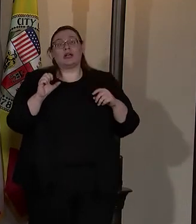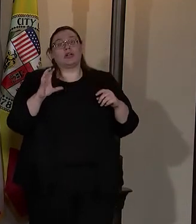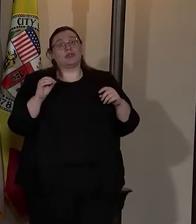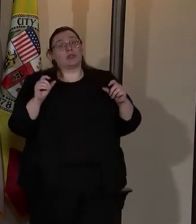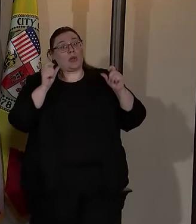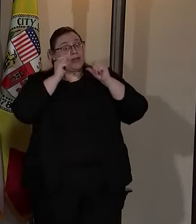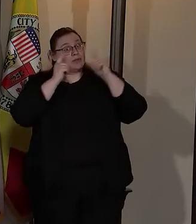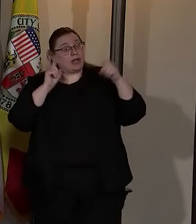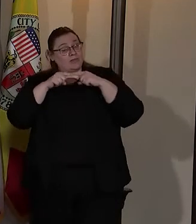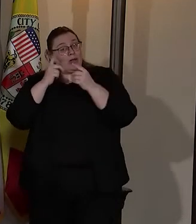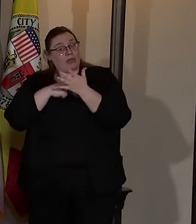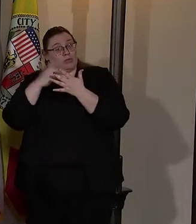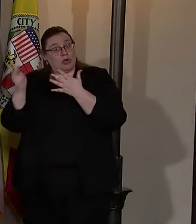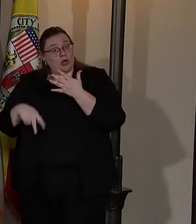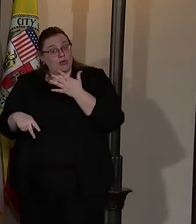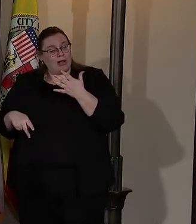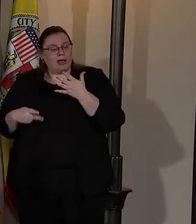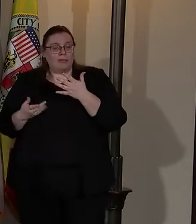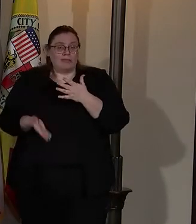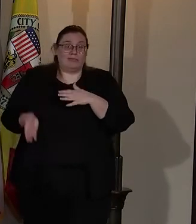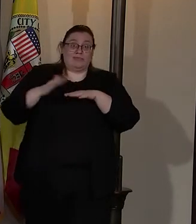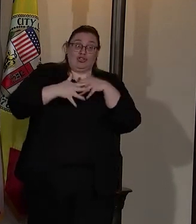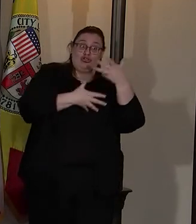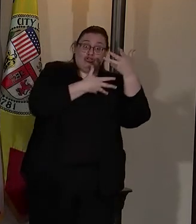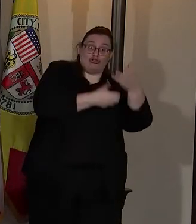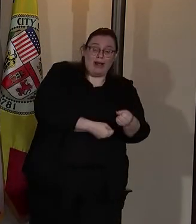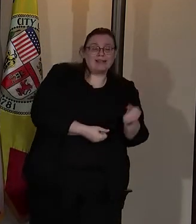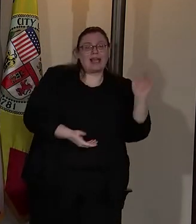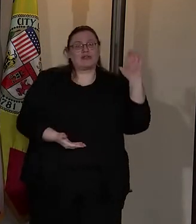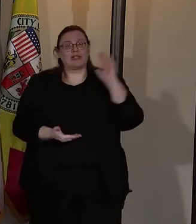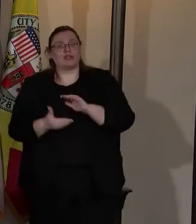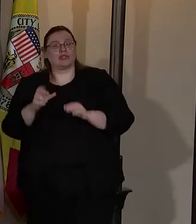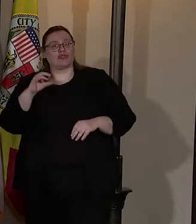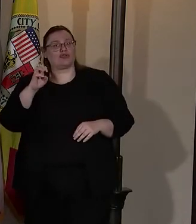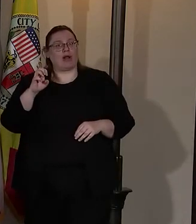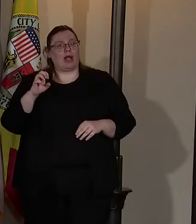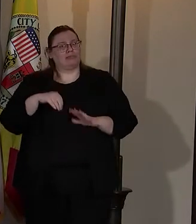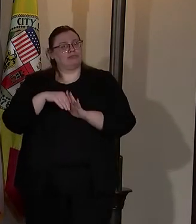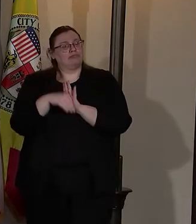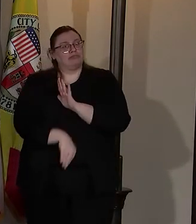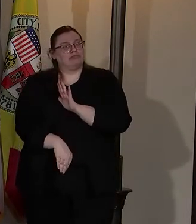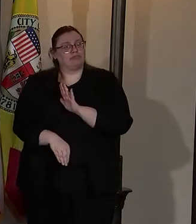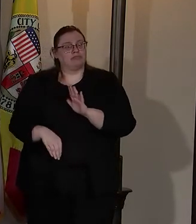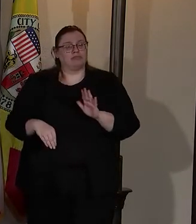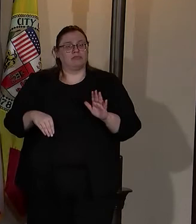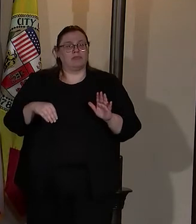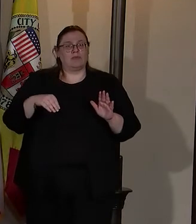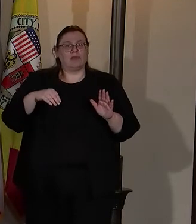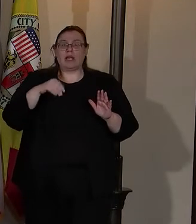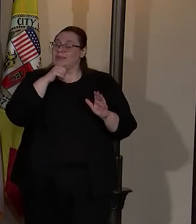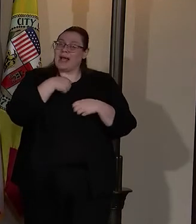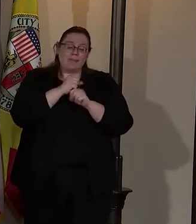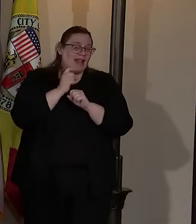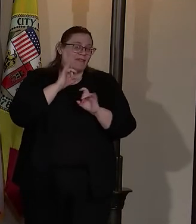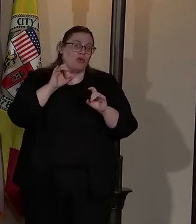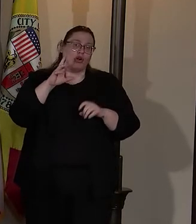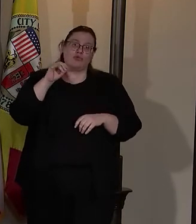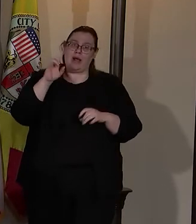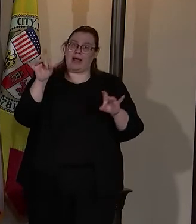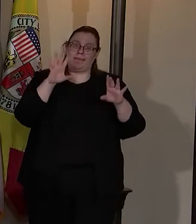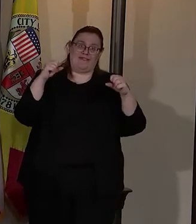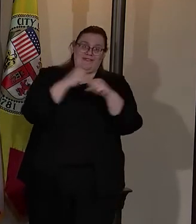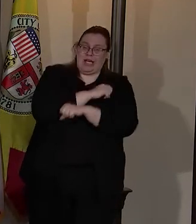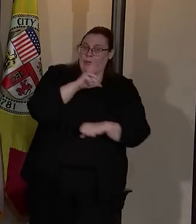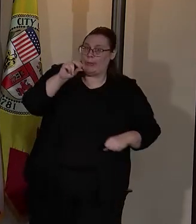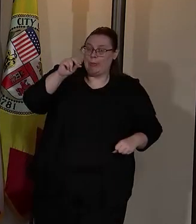surprise about this program is that it increases trust, but it also reduces crime at a steeper rate. It wasn't created as a crime-fighting instrument. It was created